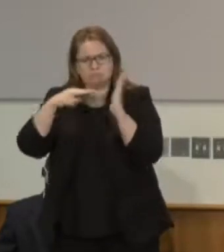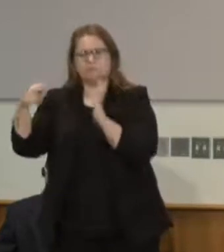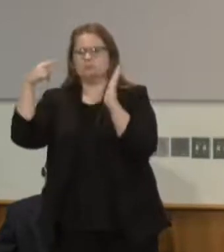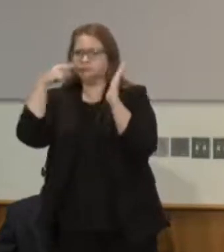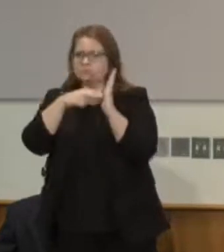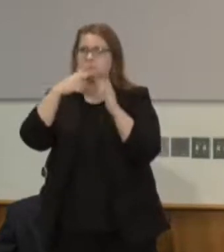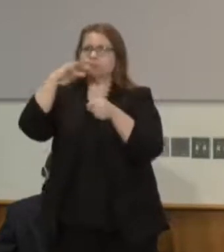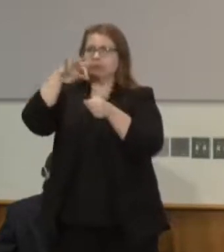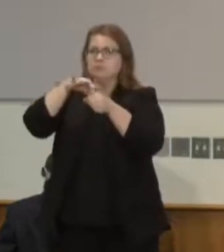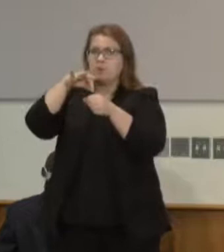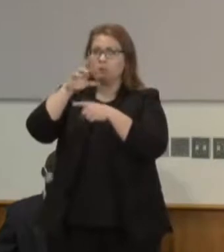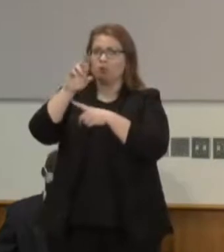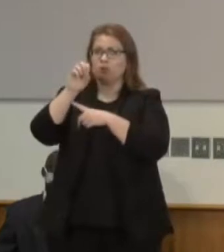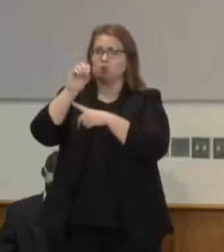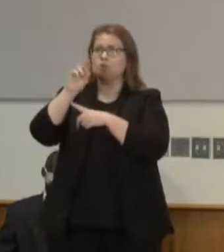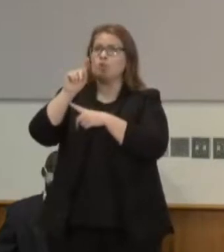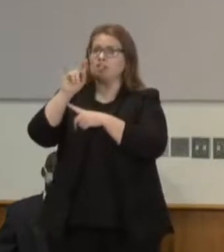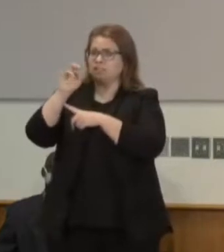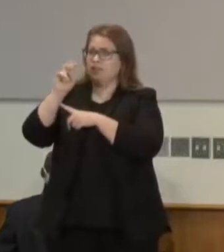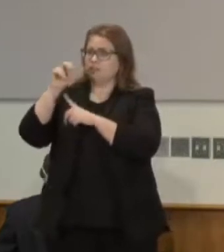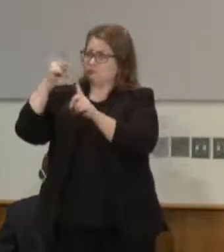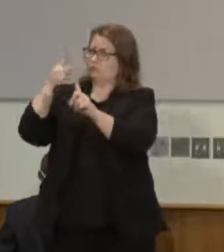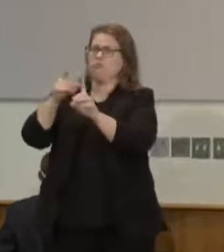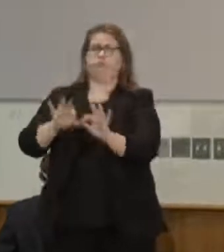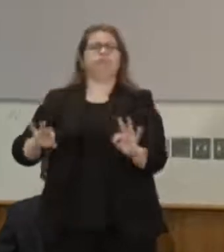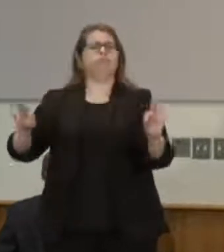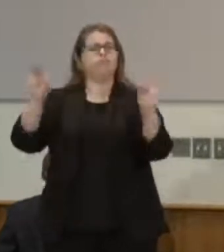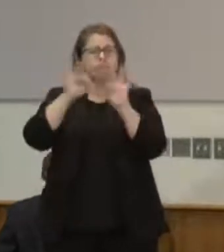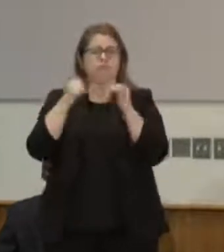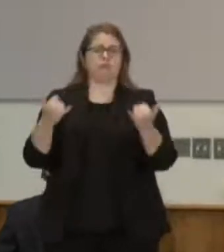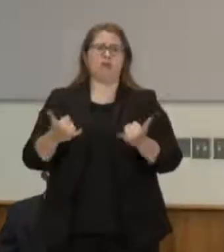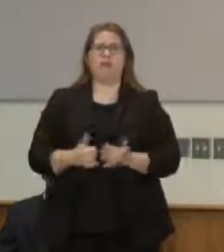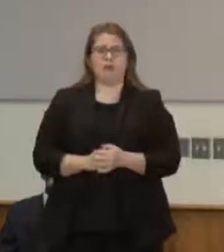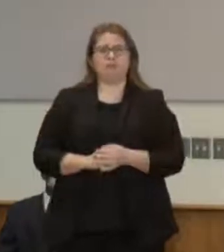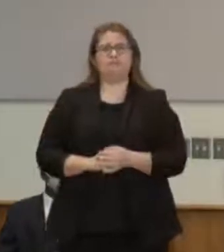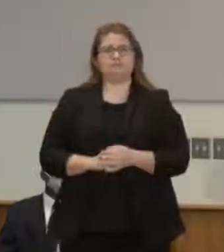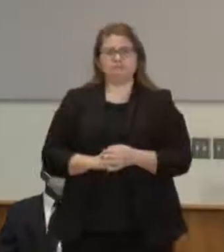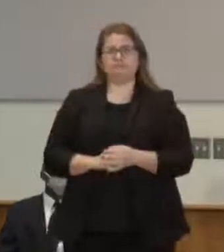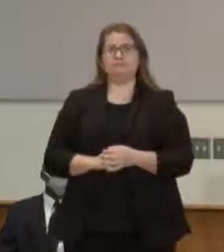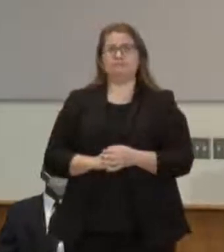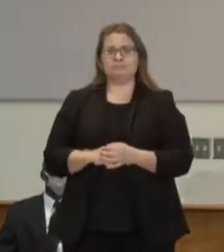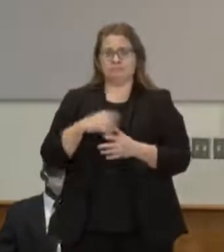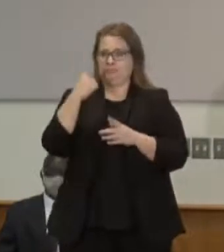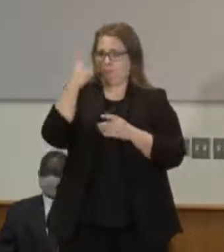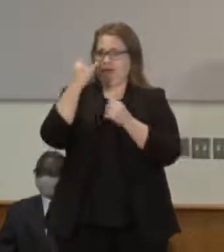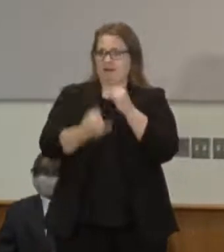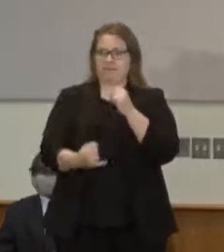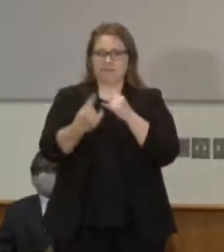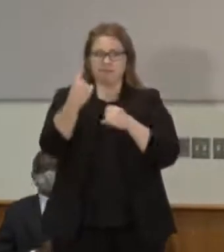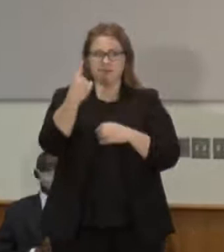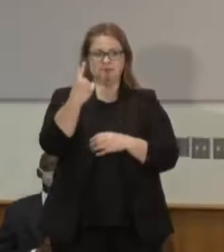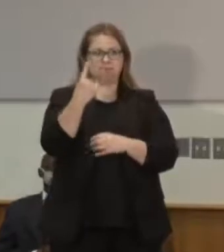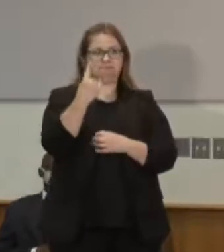important at this time for the reasons I just stated I want to close out we'll take one more question at the end